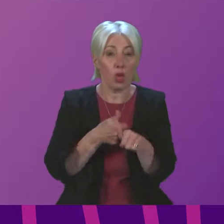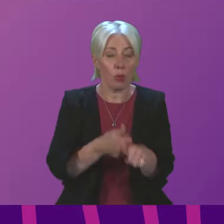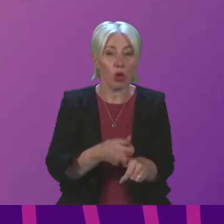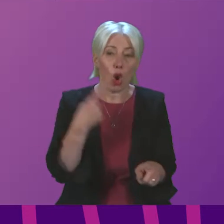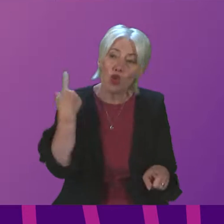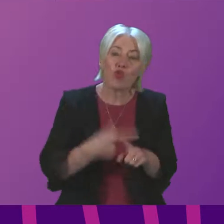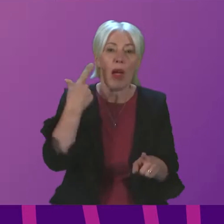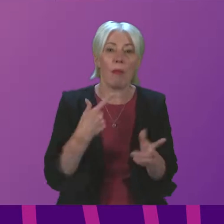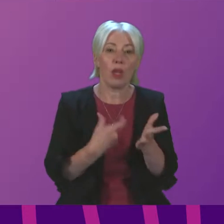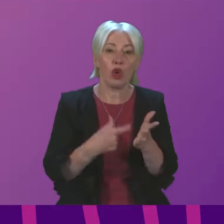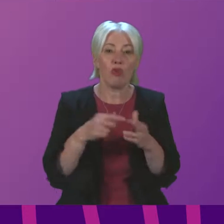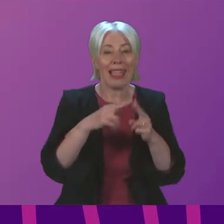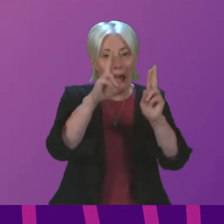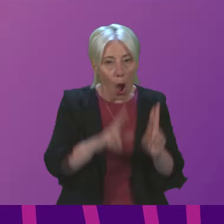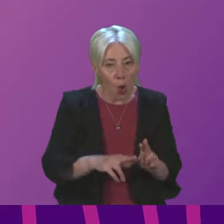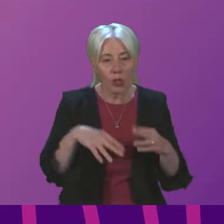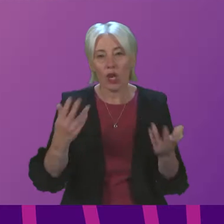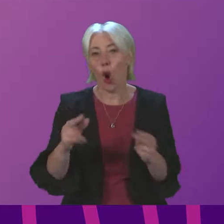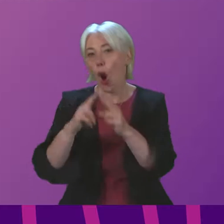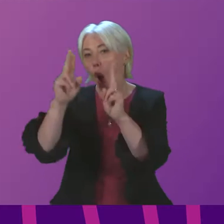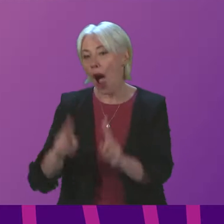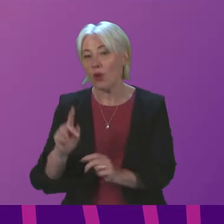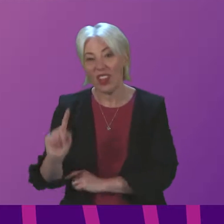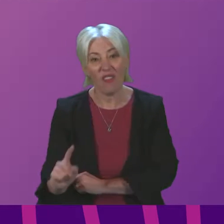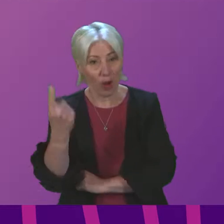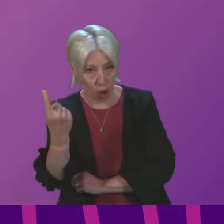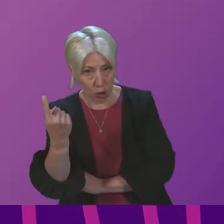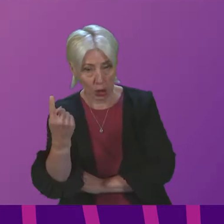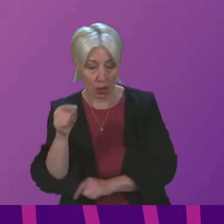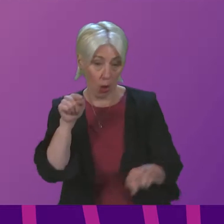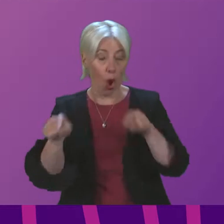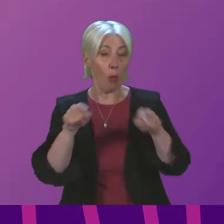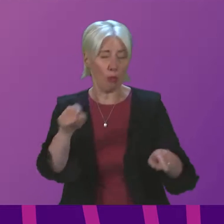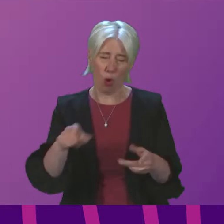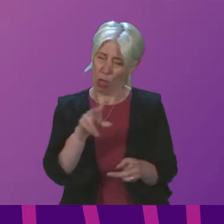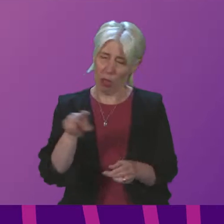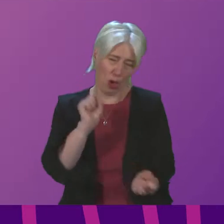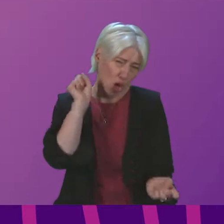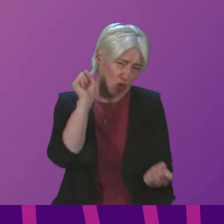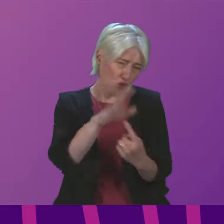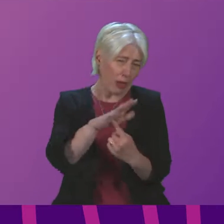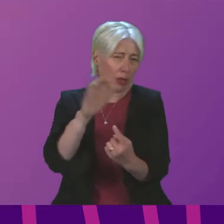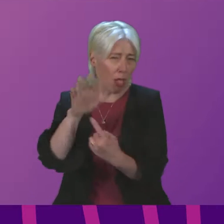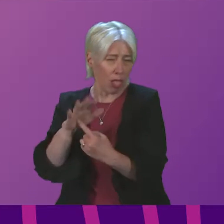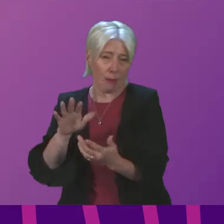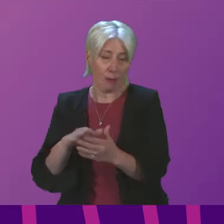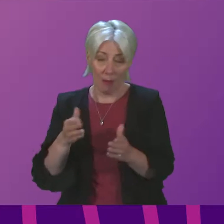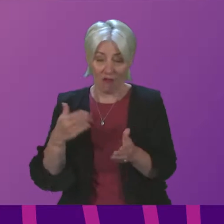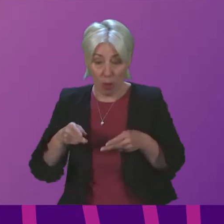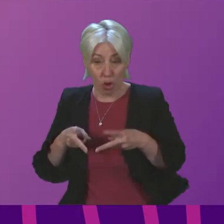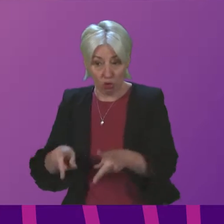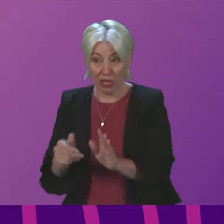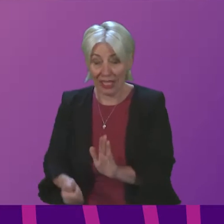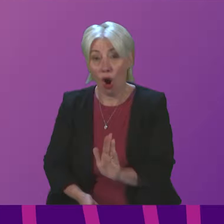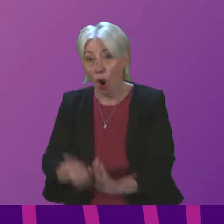rapid rehousing and Housing First, which I think has been recognised as absolutely critical in getting people off the streets, getting them into